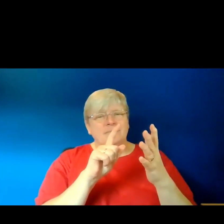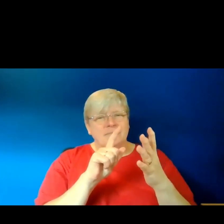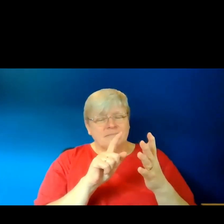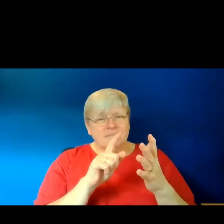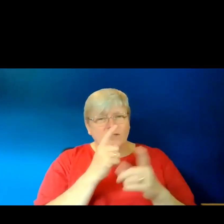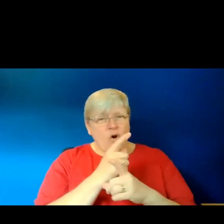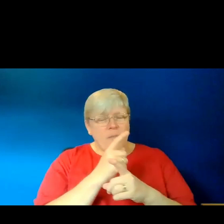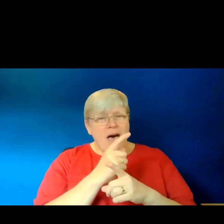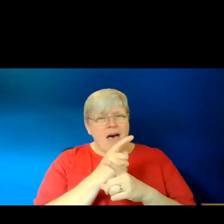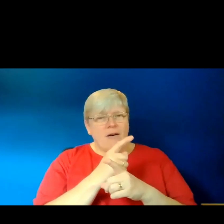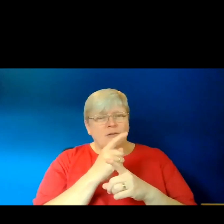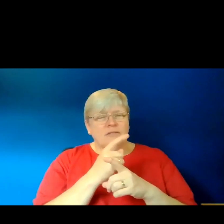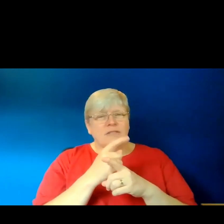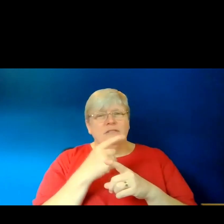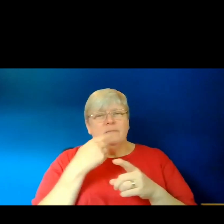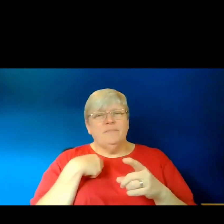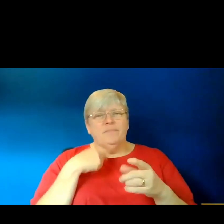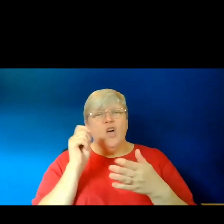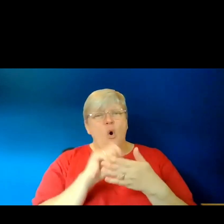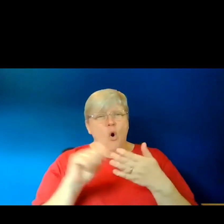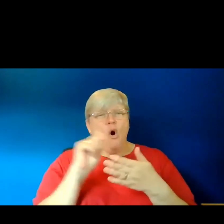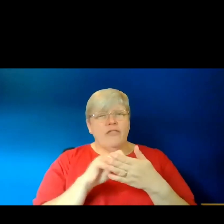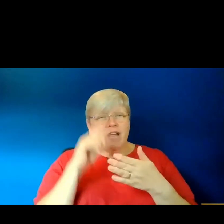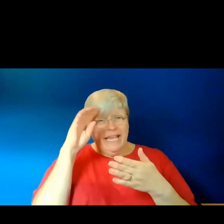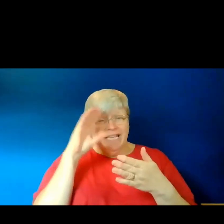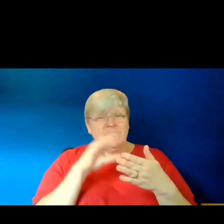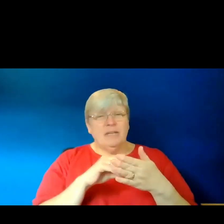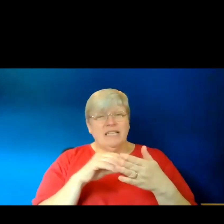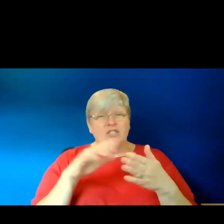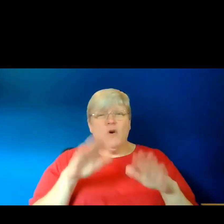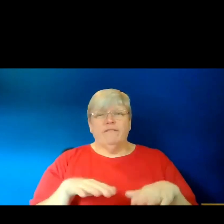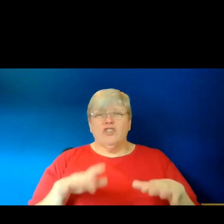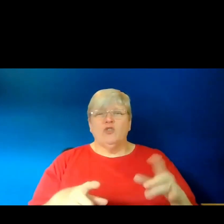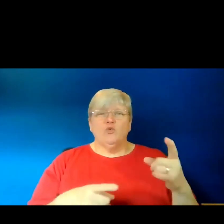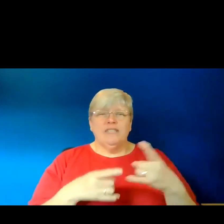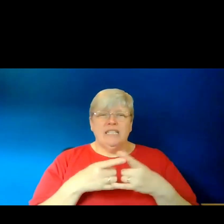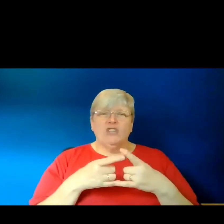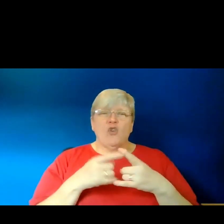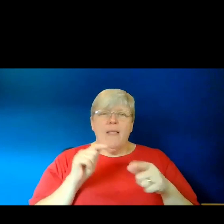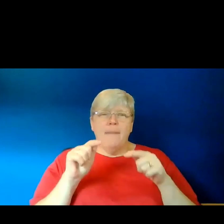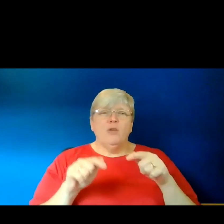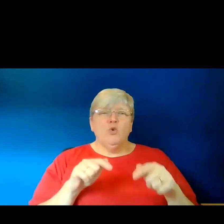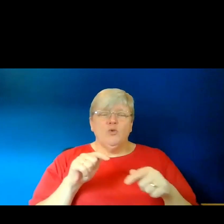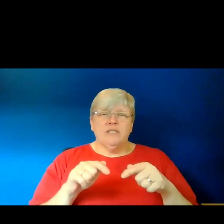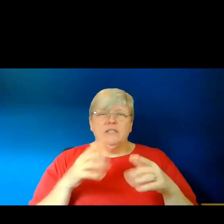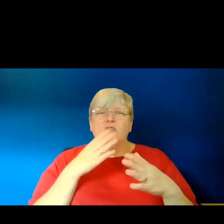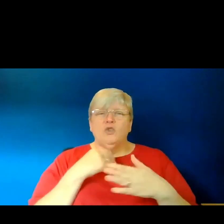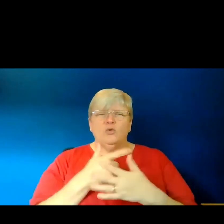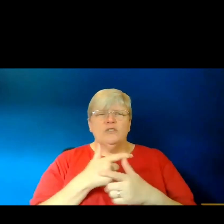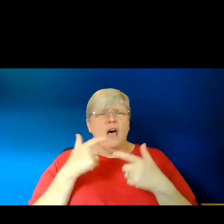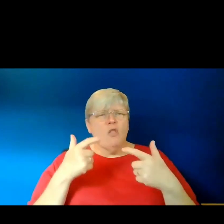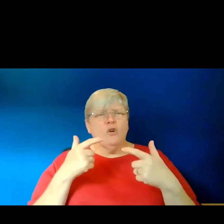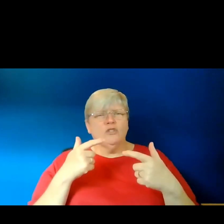author's experiences of childhood sexual abuse. And she uses a lot of